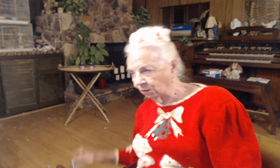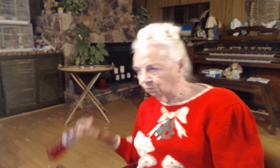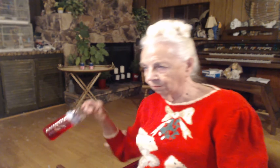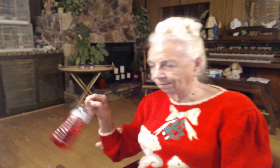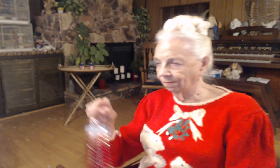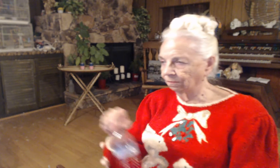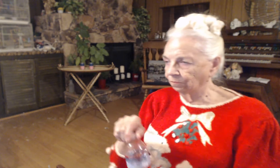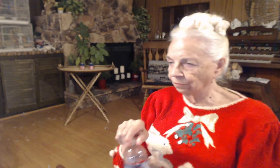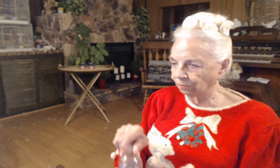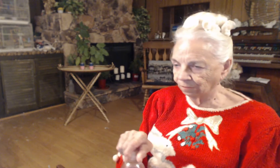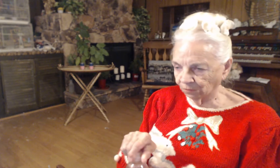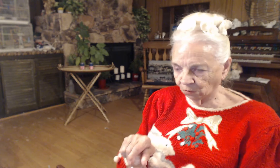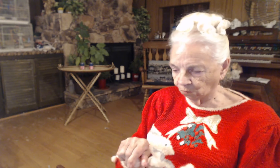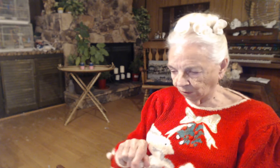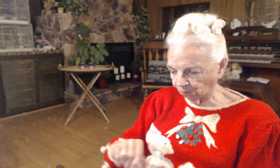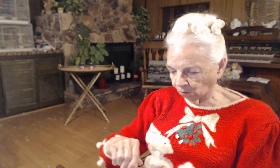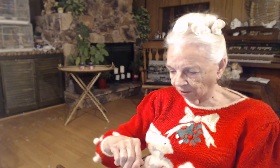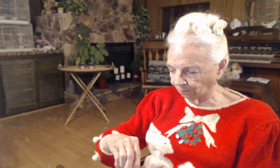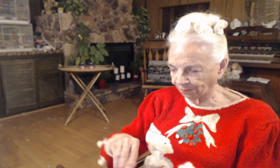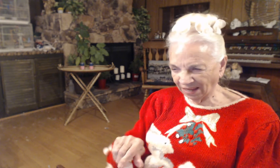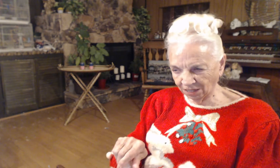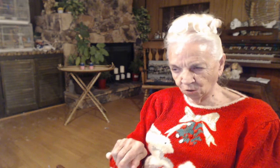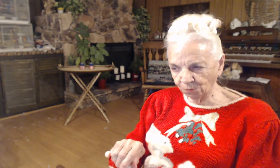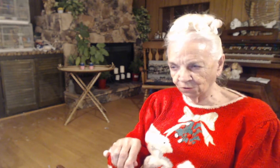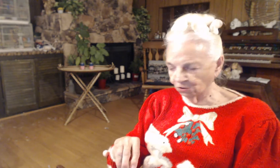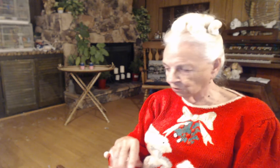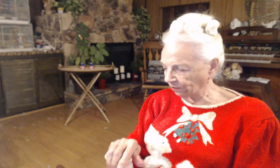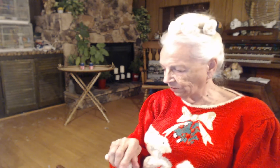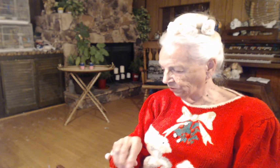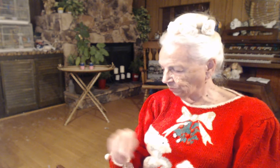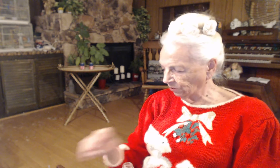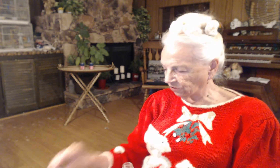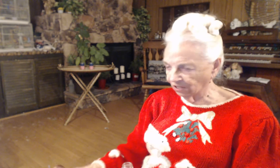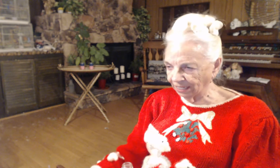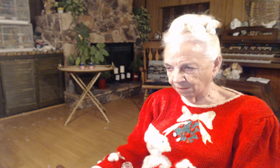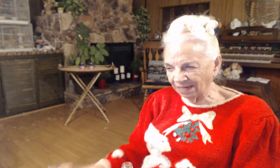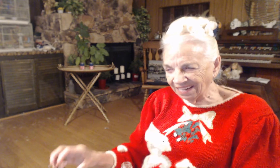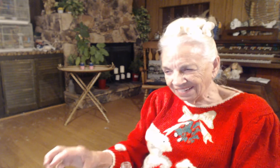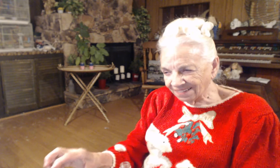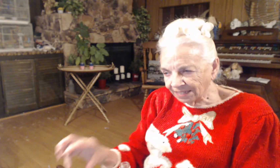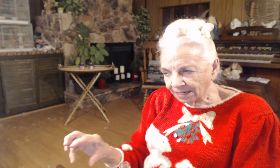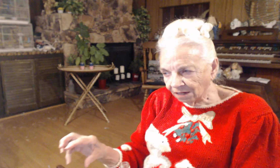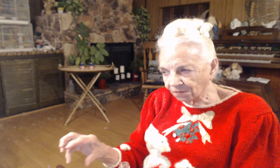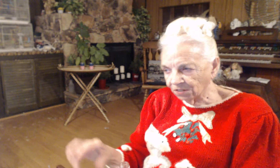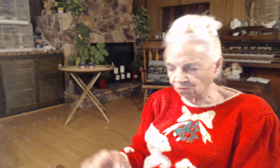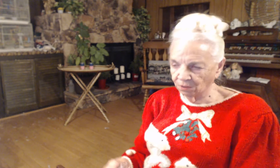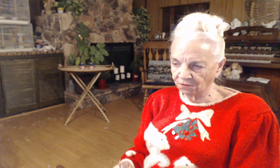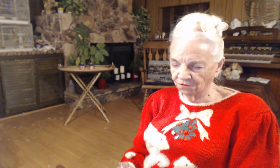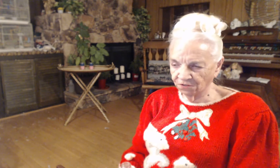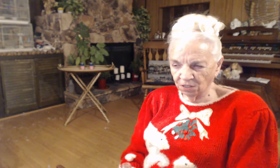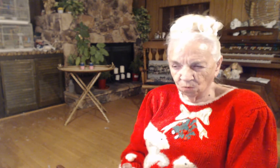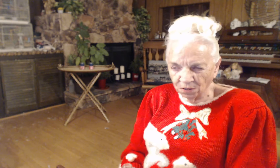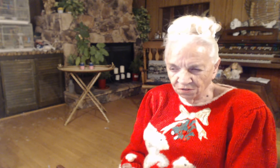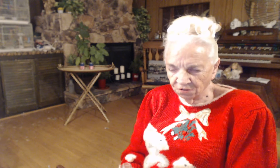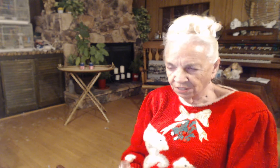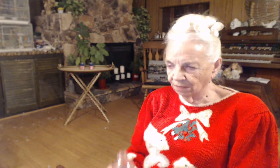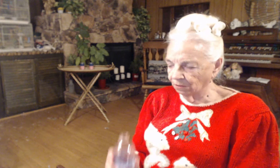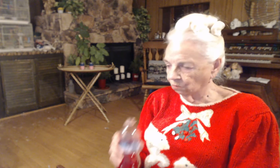red water. I hope you're enjoying this as much as I am. I like digging out these words and seeing what's the same and what's